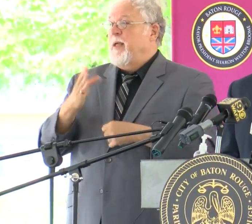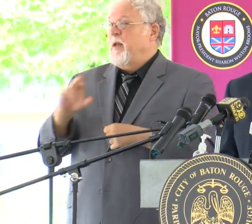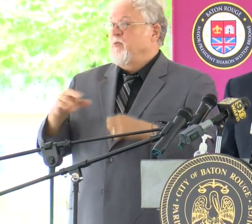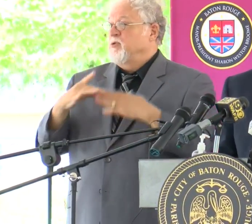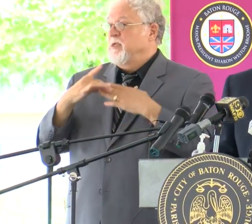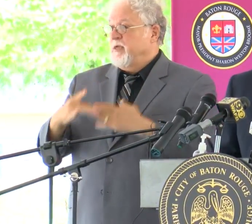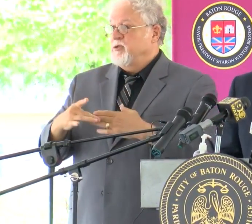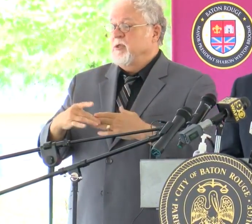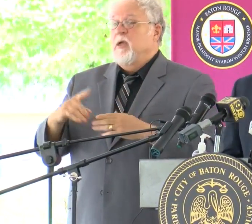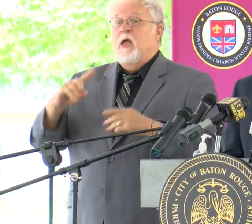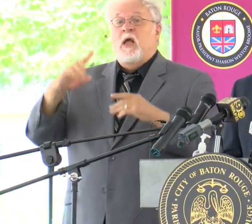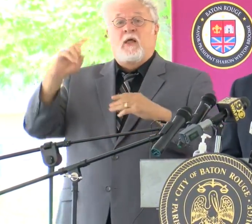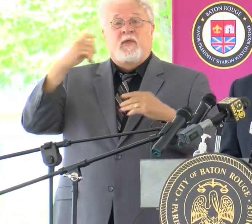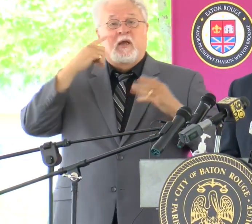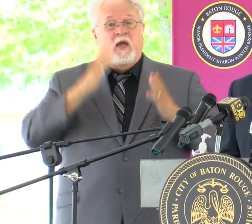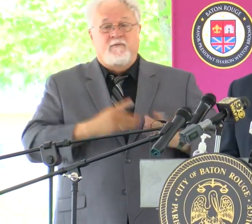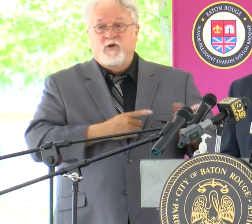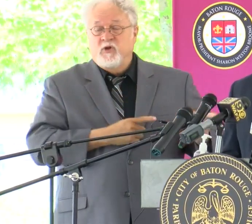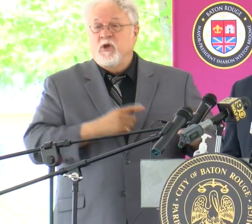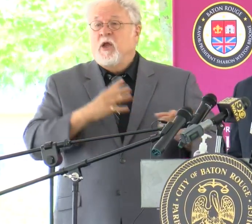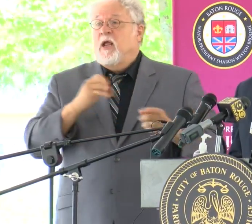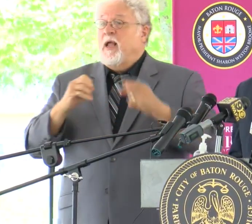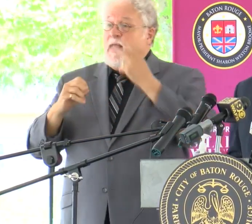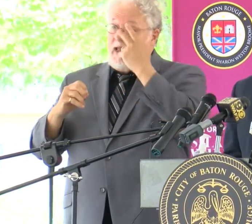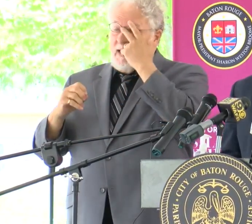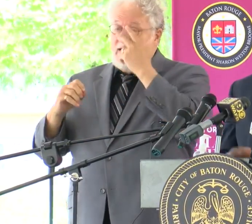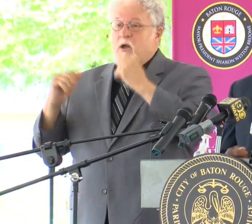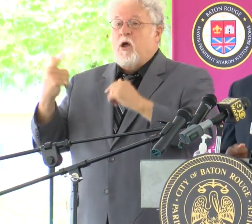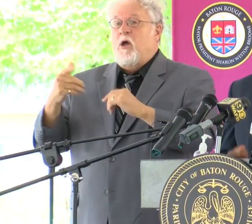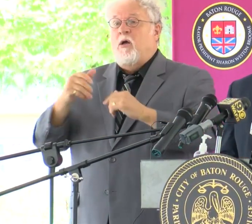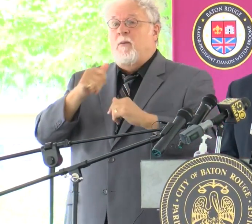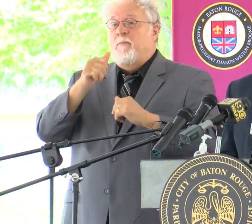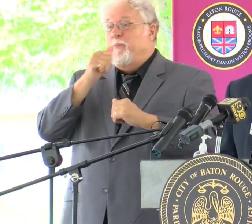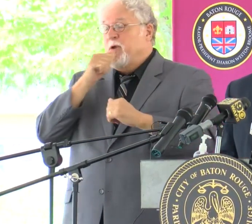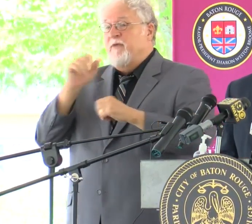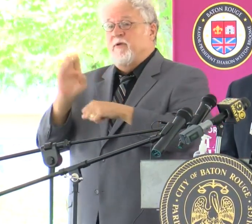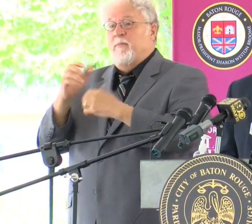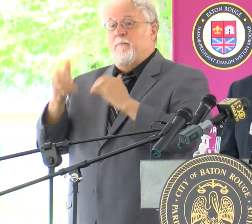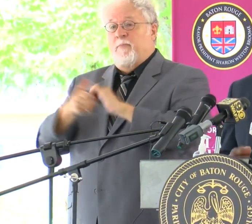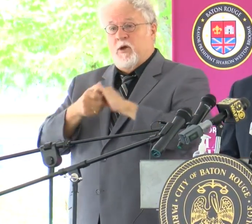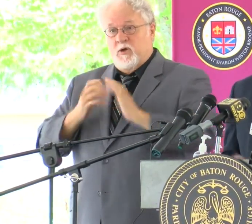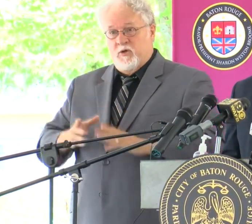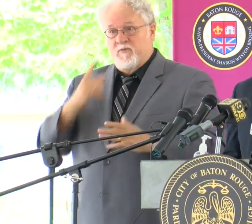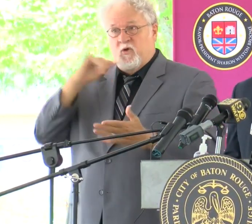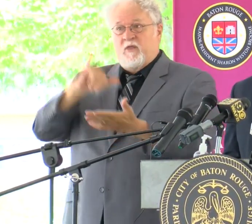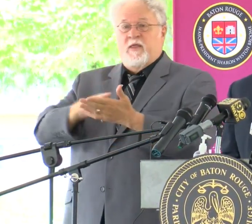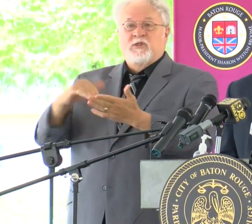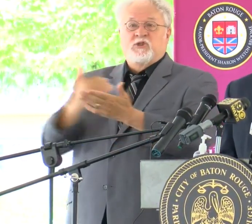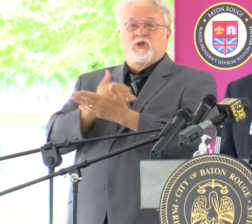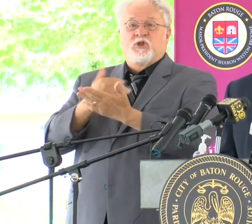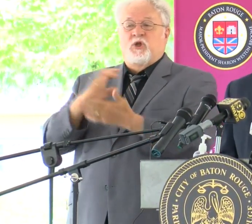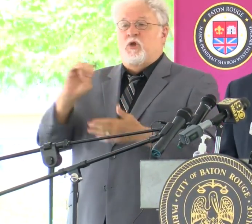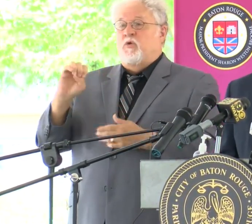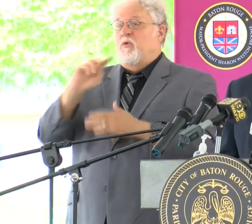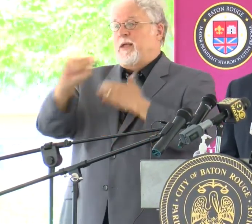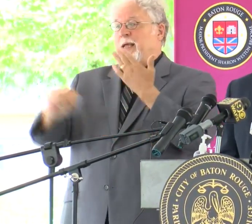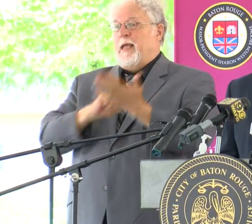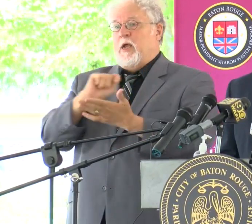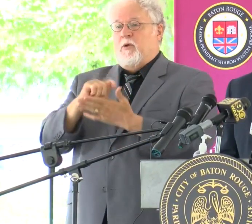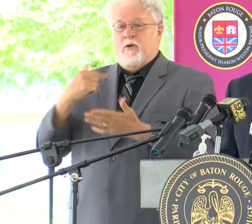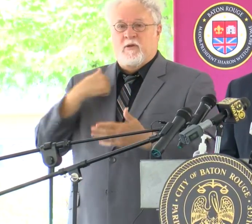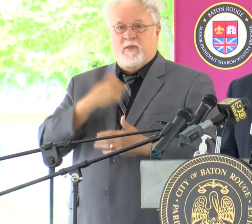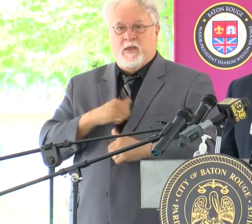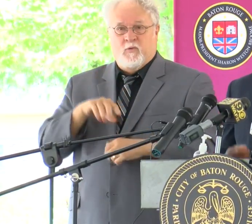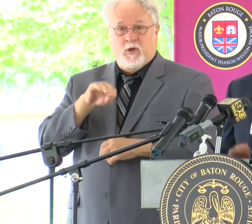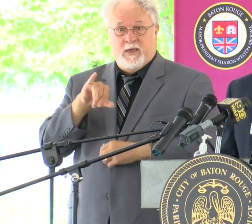Rouge leadership, thank the governor, and all of the private partners for this new era that we're in.